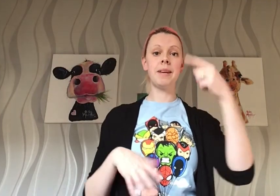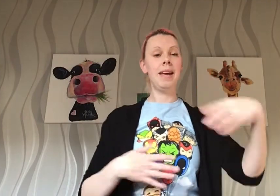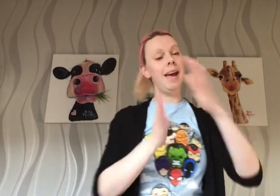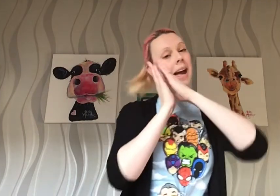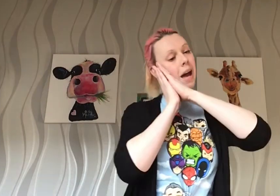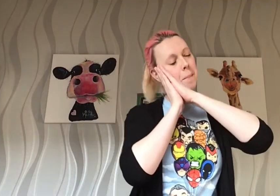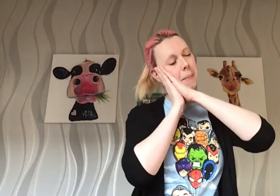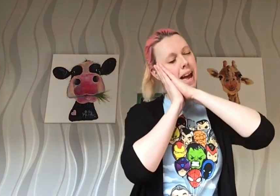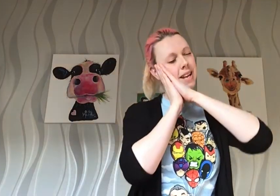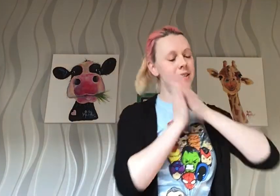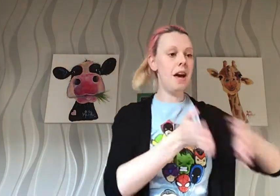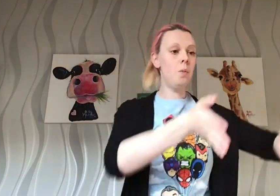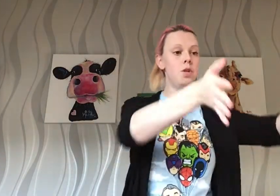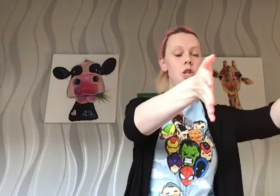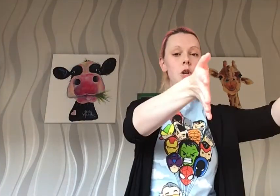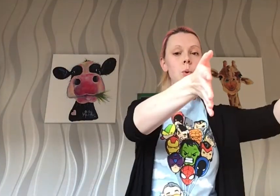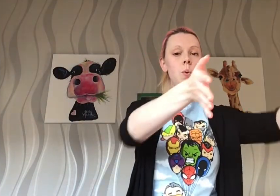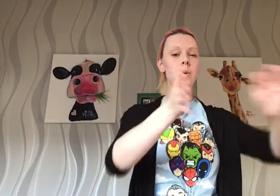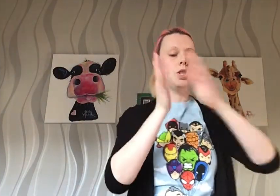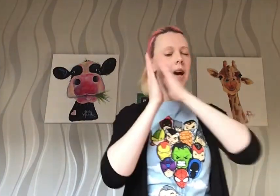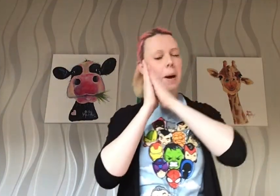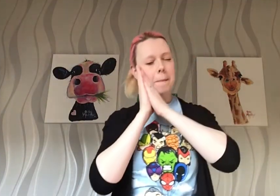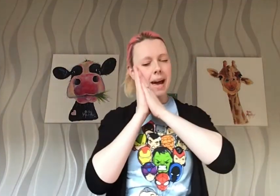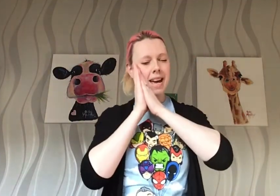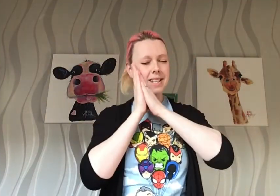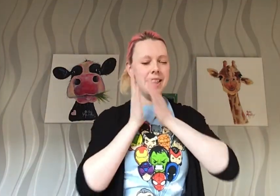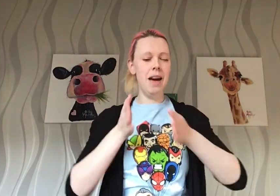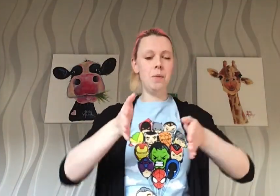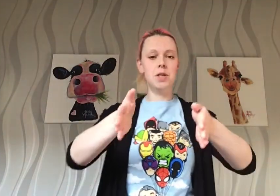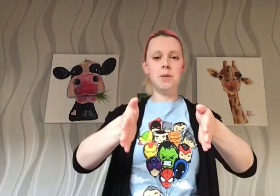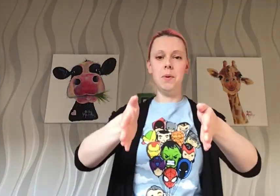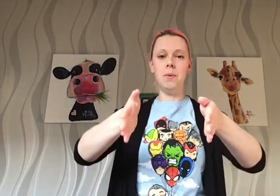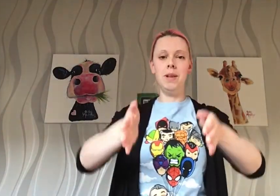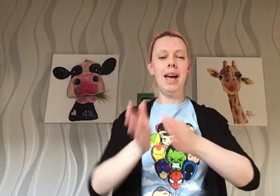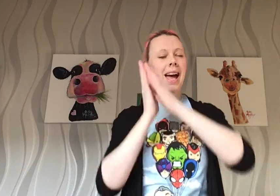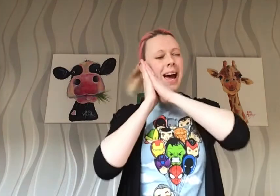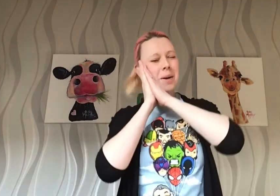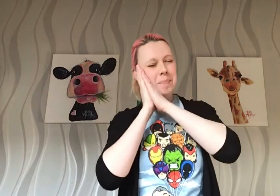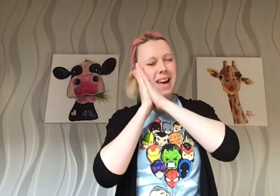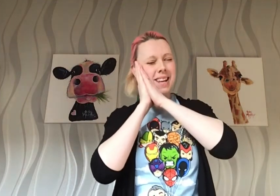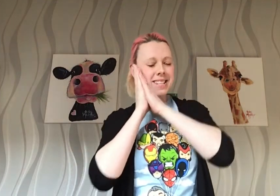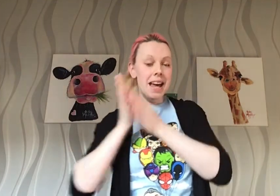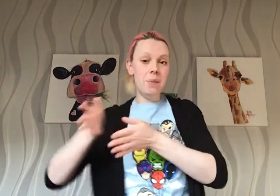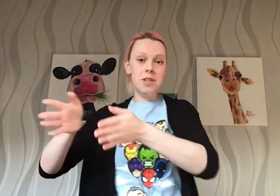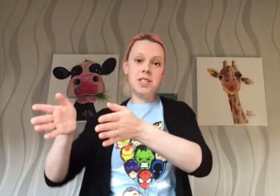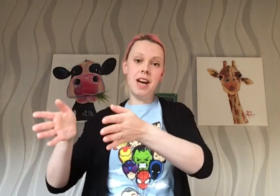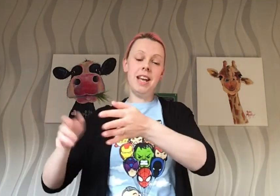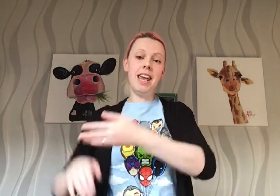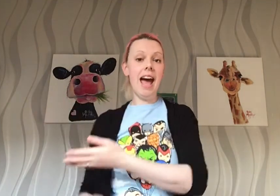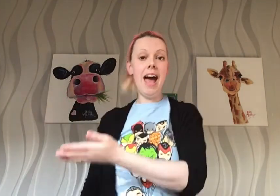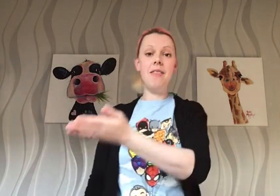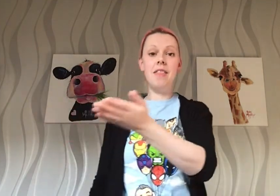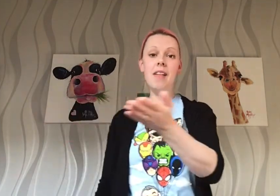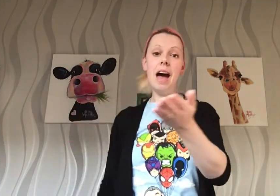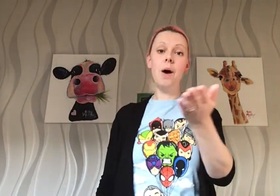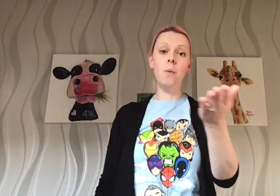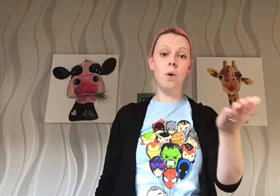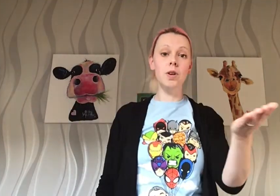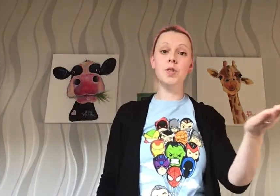A bed that was huge, a bed that was small, a bed that was tiny, and that was